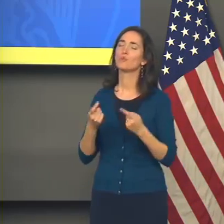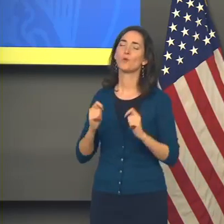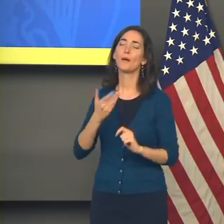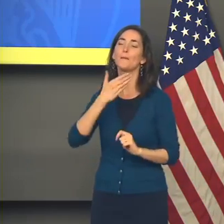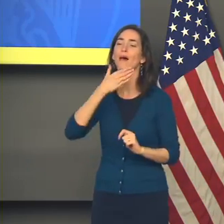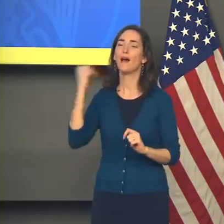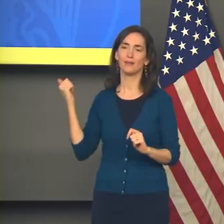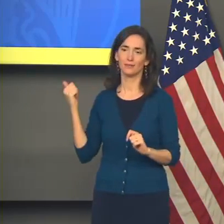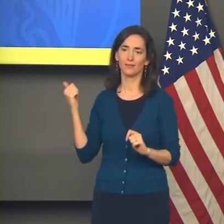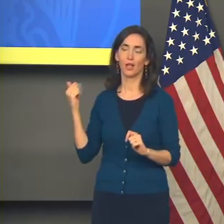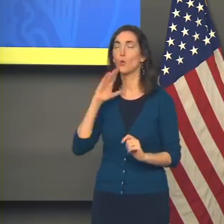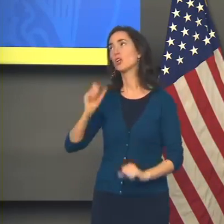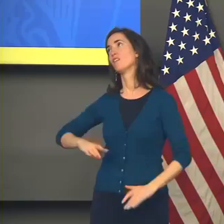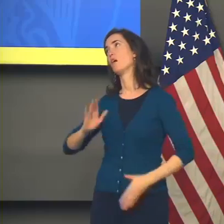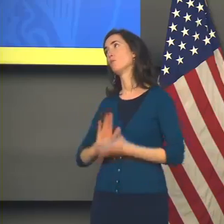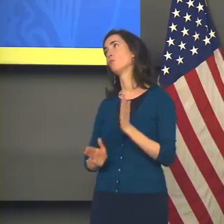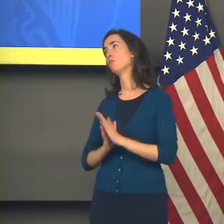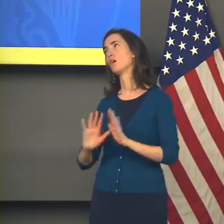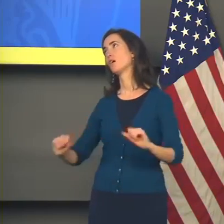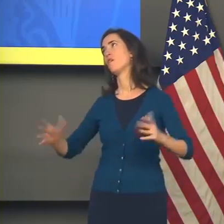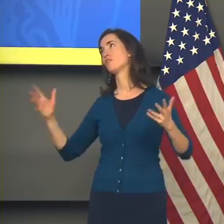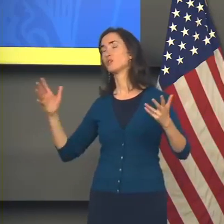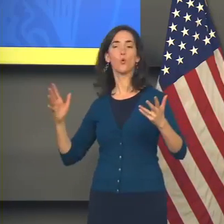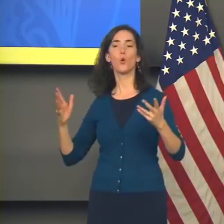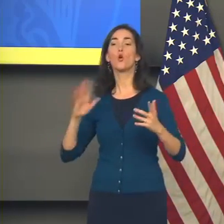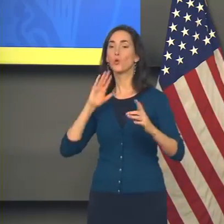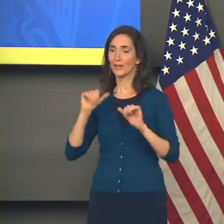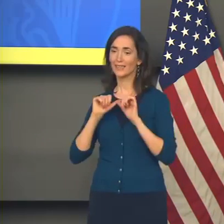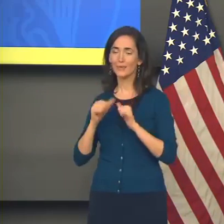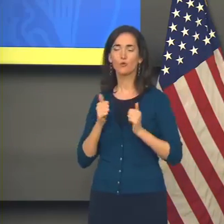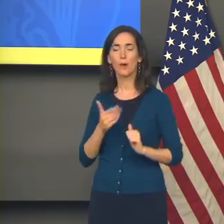going to throw up their hands, but there are consequences to that.